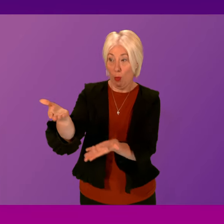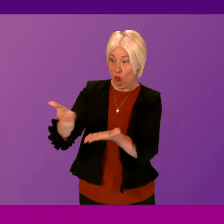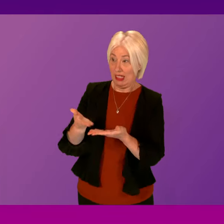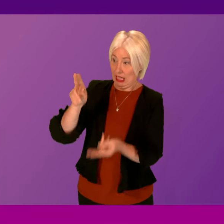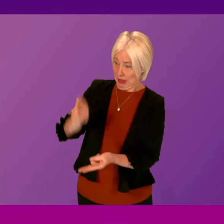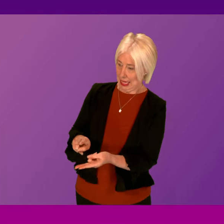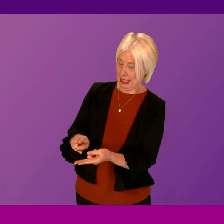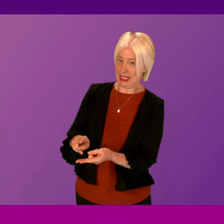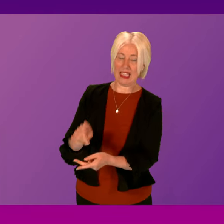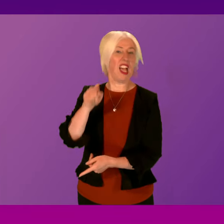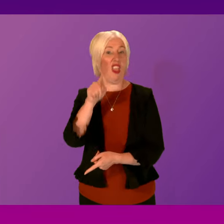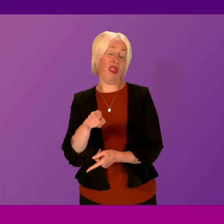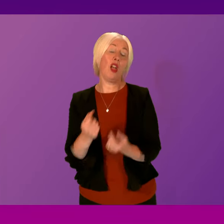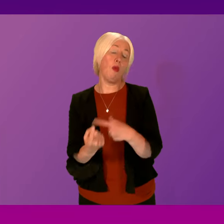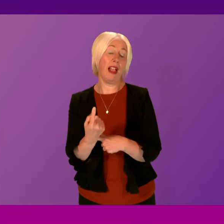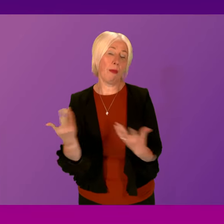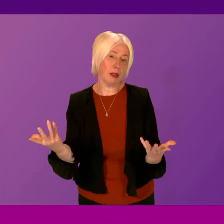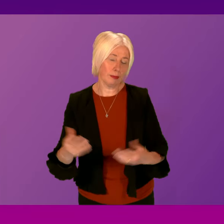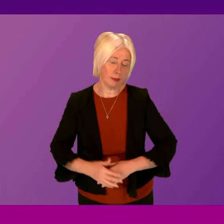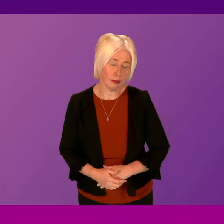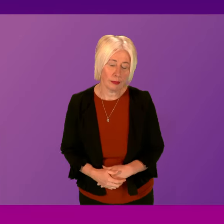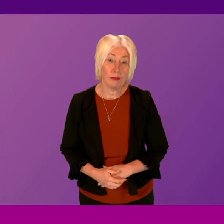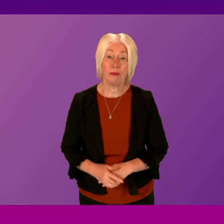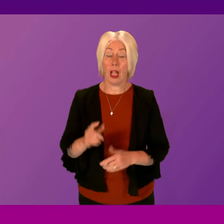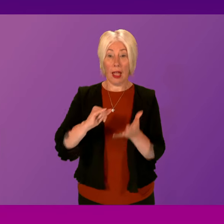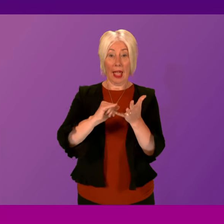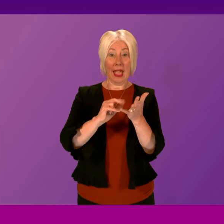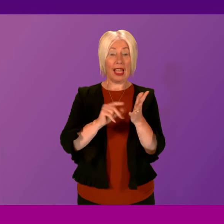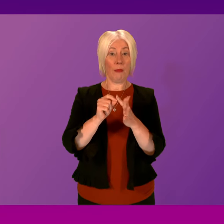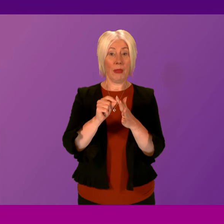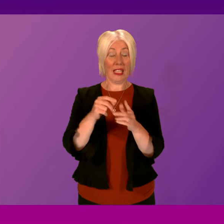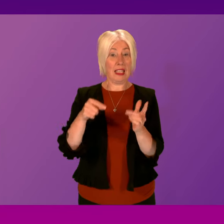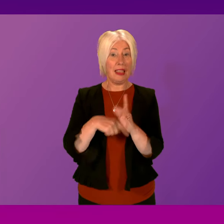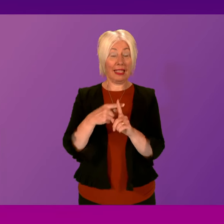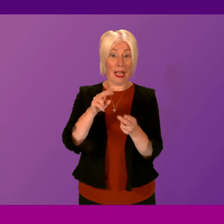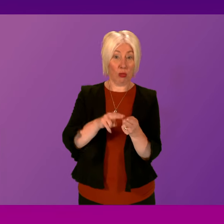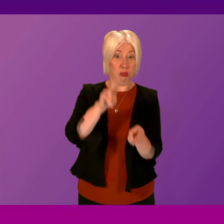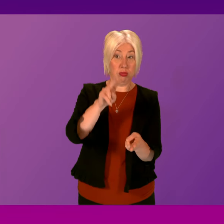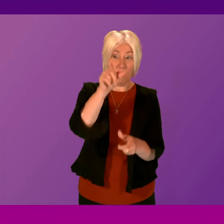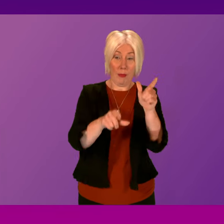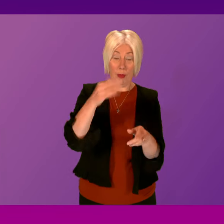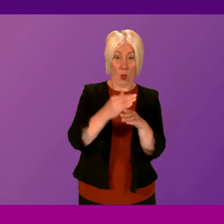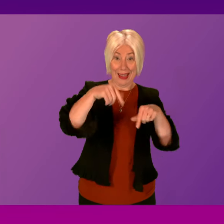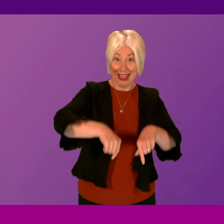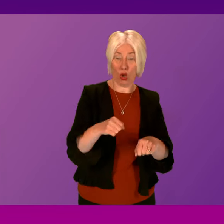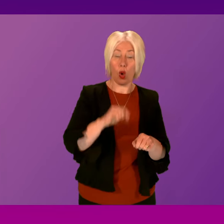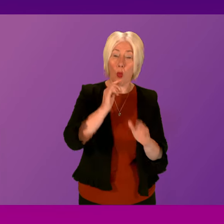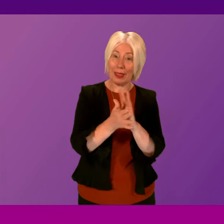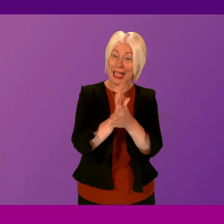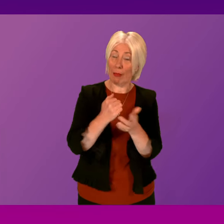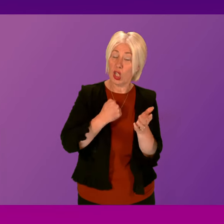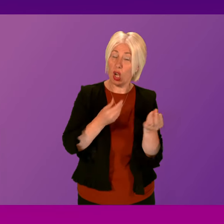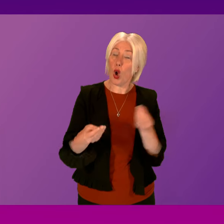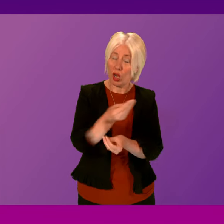as a result of this budget. And these SNP tax hikes on Scottish workers will damage our